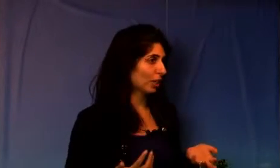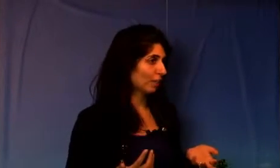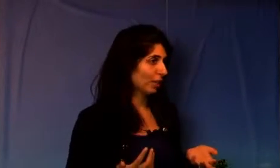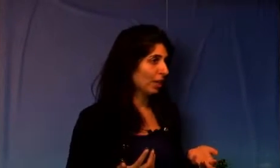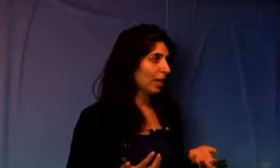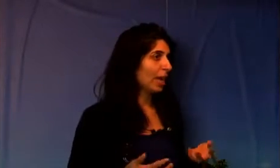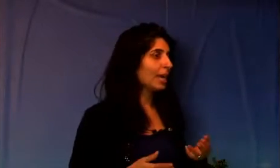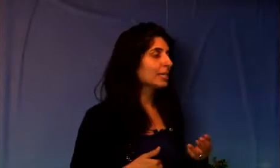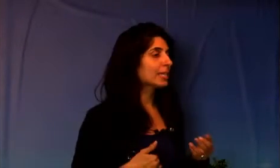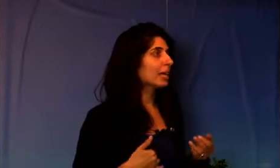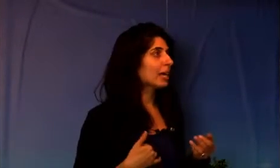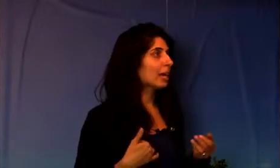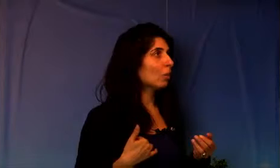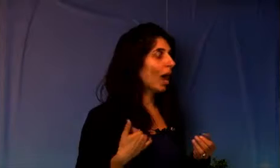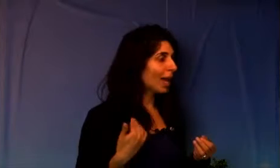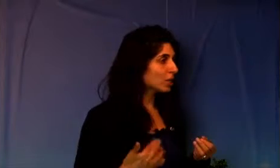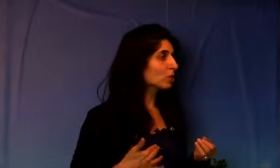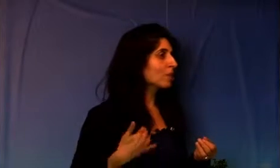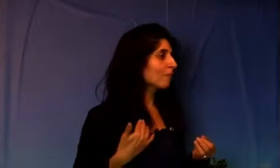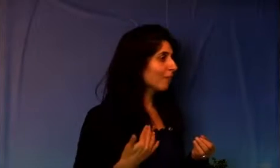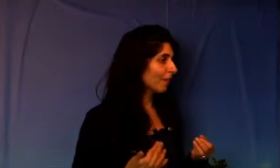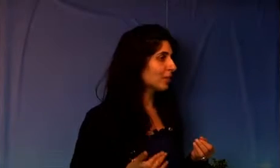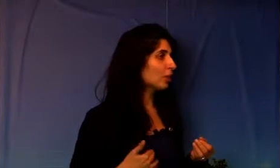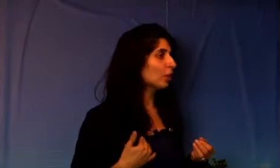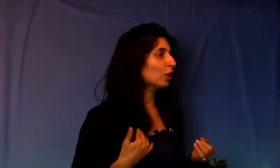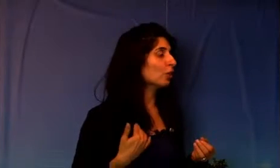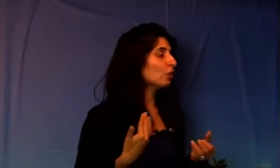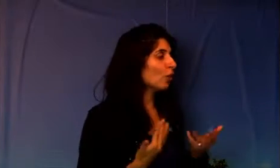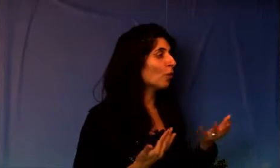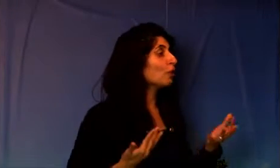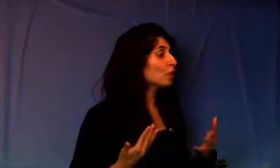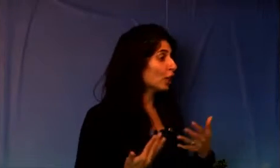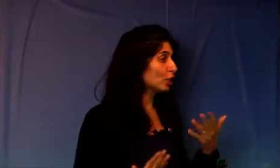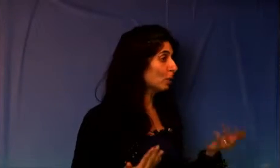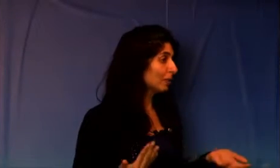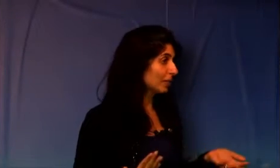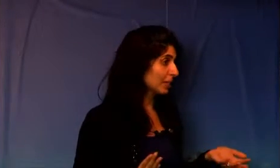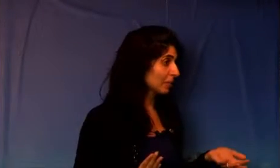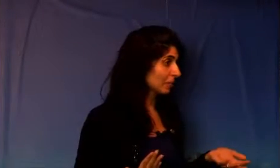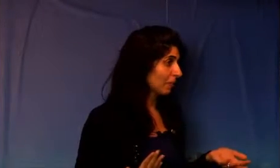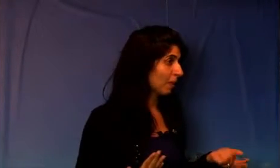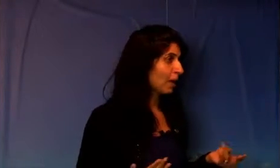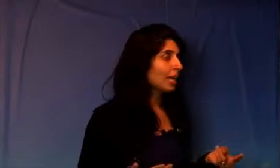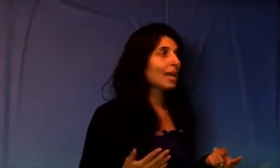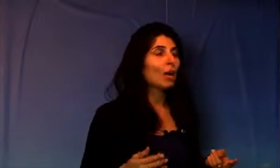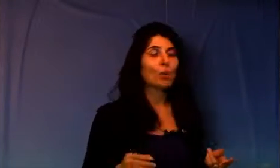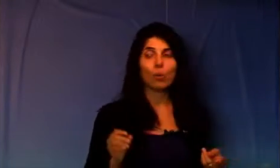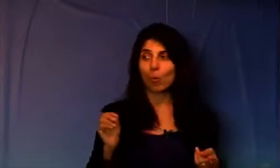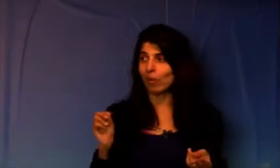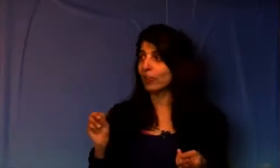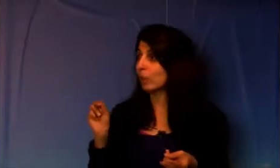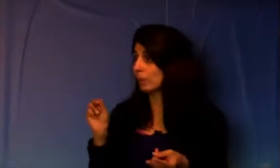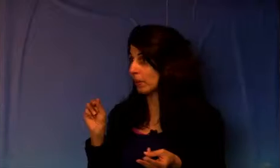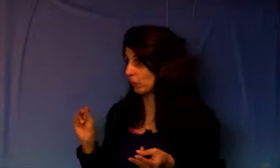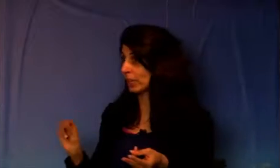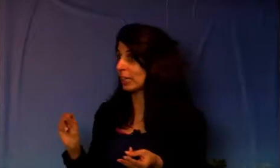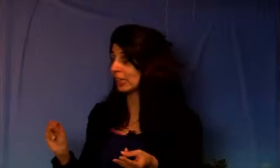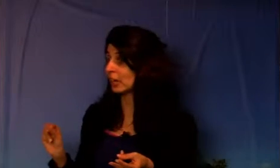it, and as those life events occur, you know that you've changed your belief systems. Now, one thing I want to make really clear,